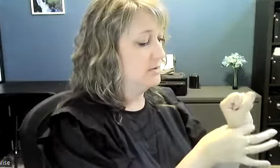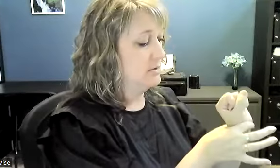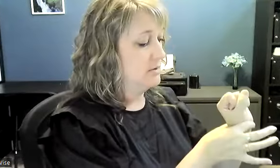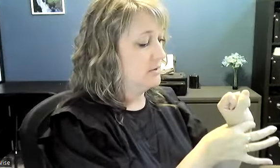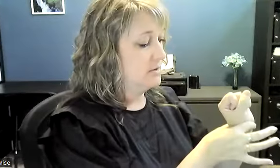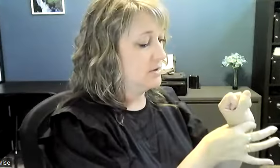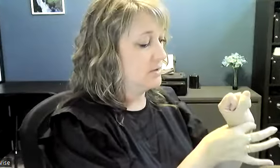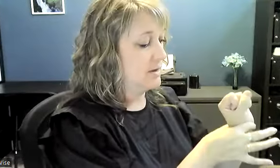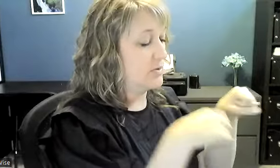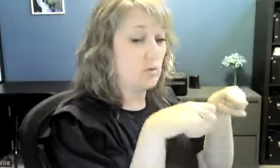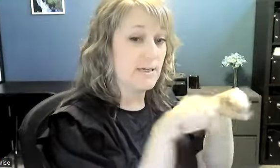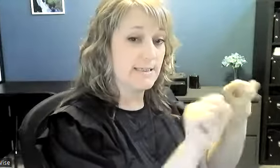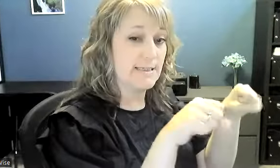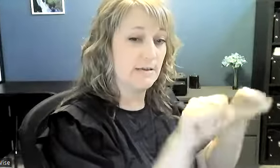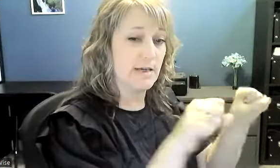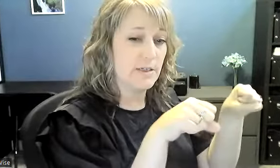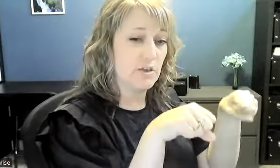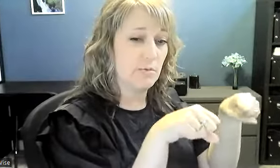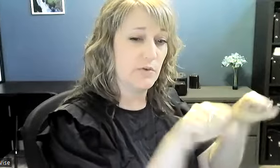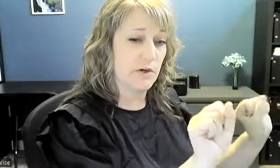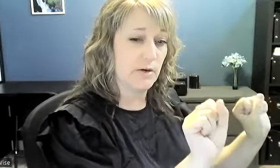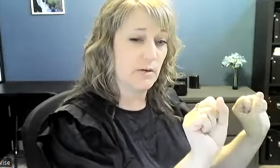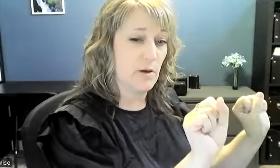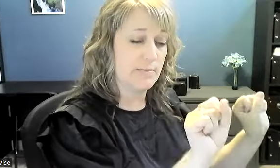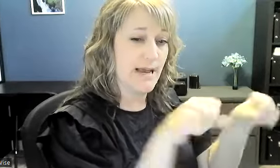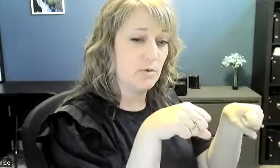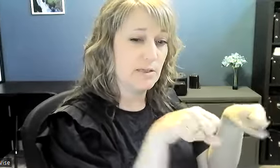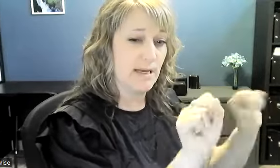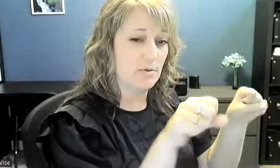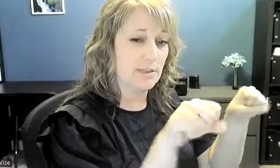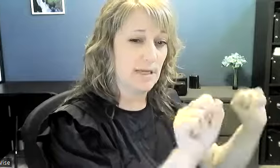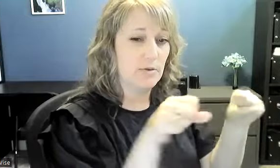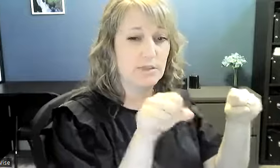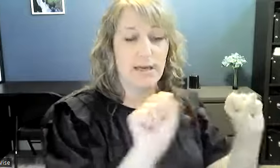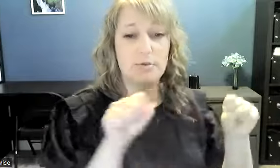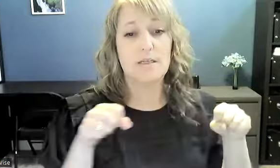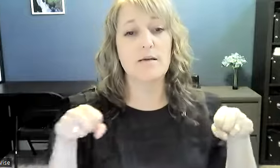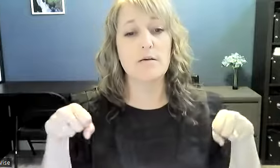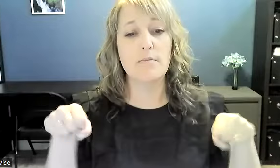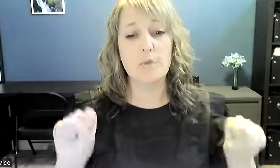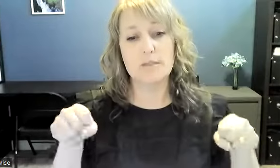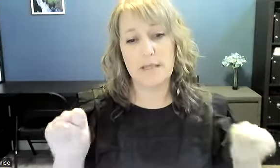push your uh with your wrists to move your palms out and out and out and out okay motorcycle